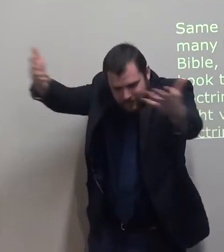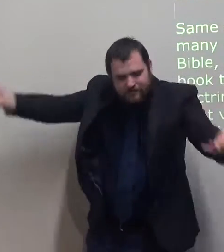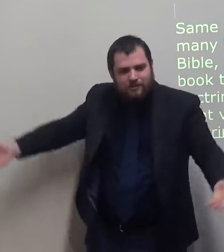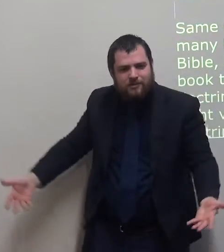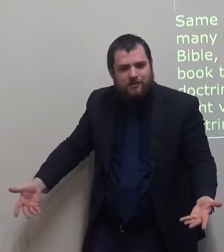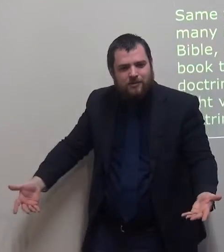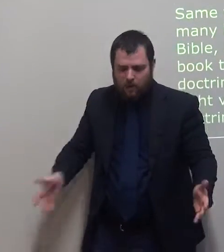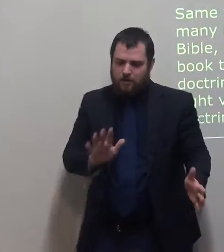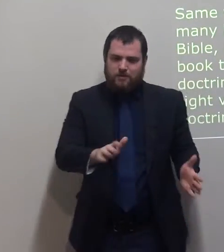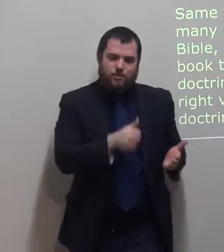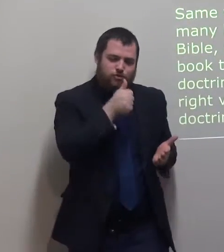book to help you learn.